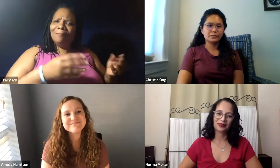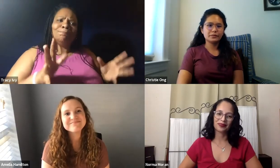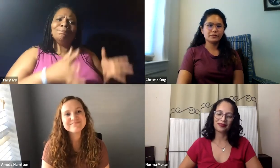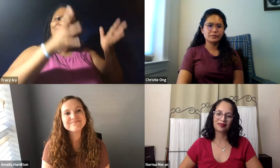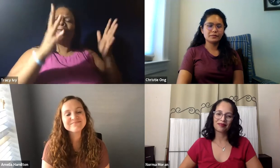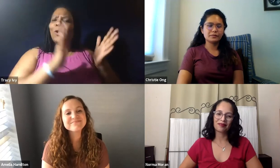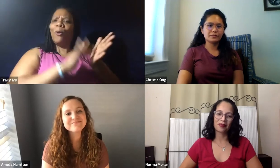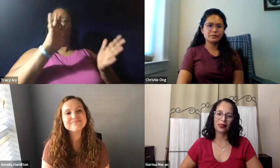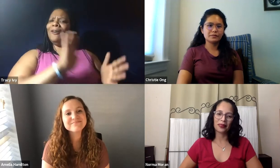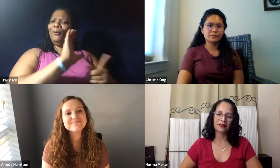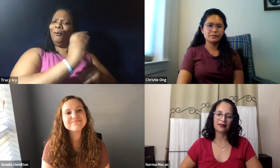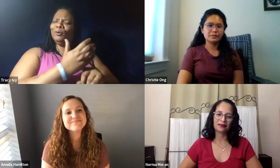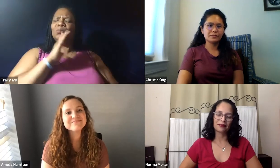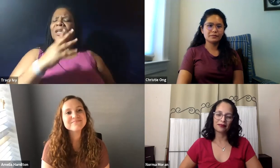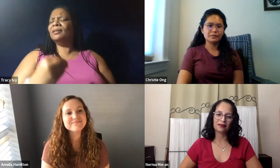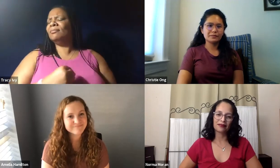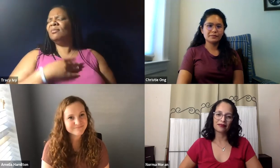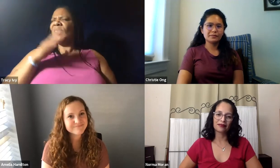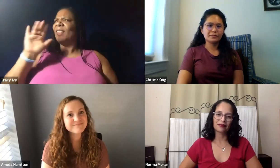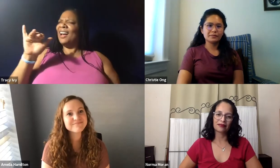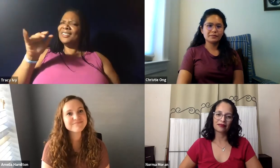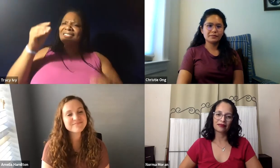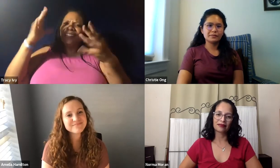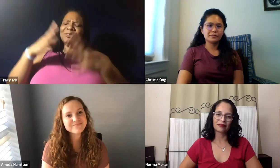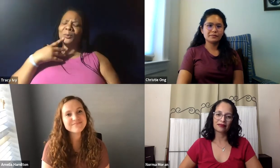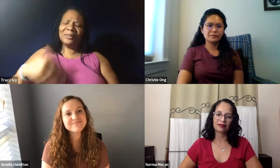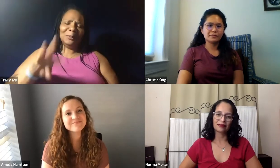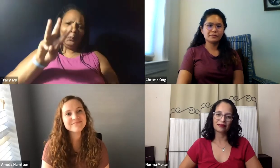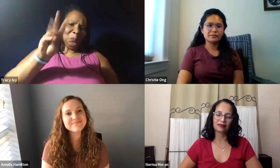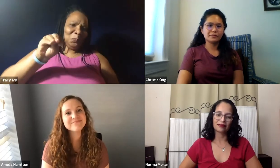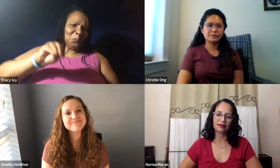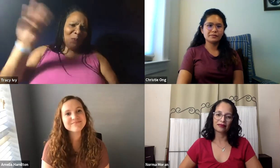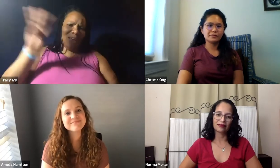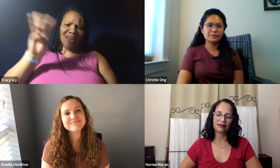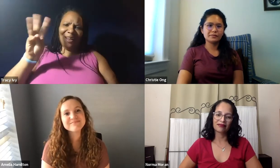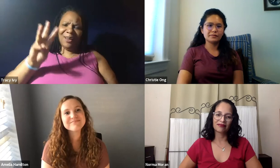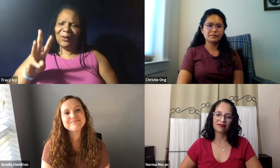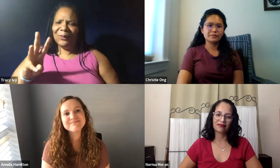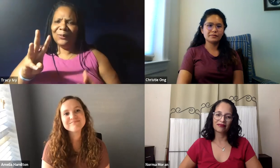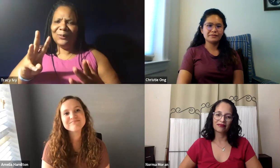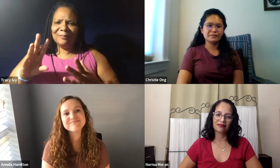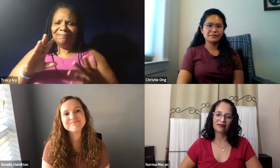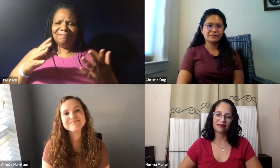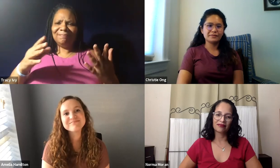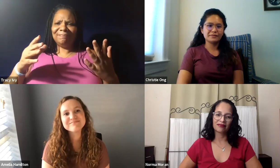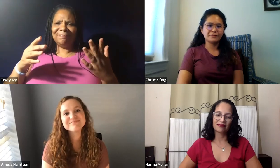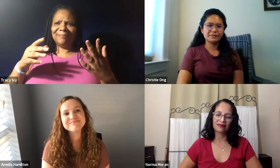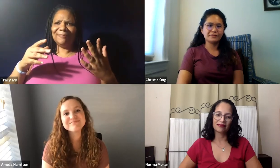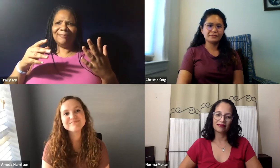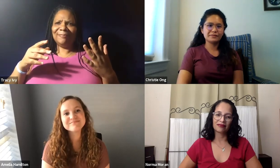that's okay because that's your culture. And I think it's a beautiful part of your culture. That instructor I had who told me that